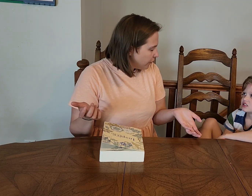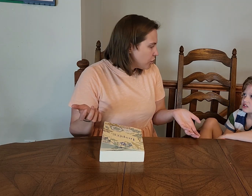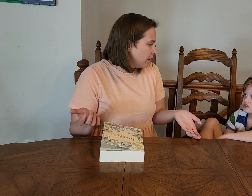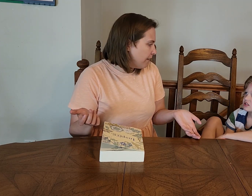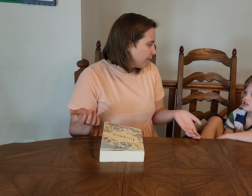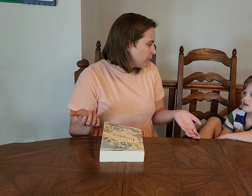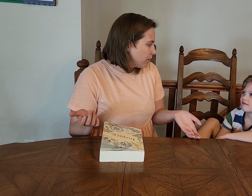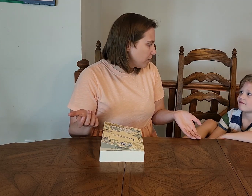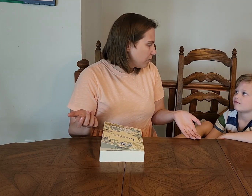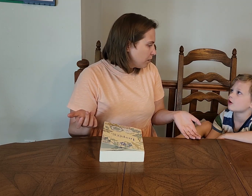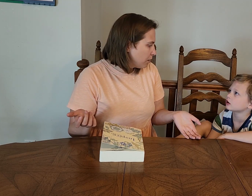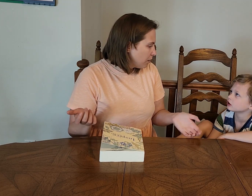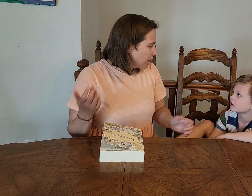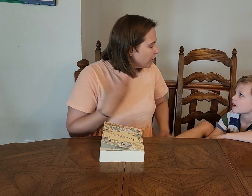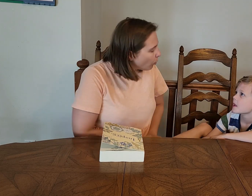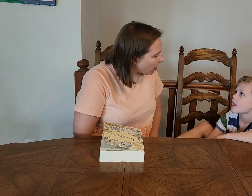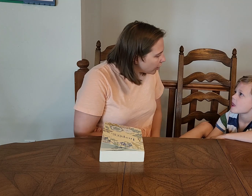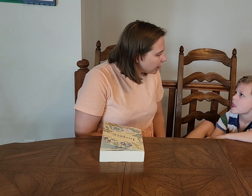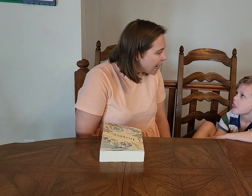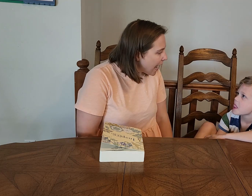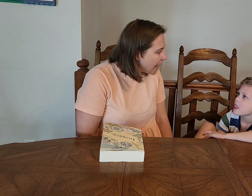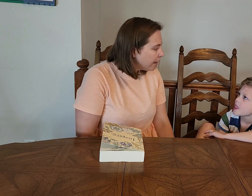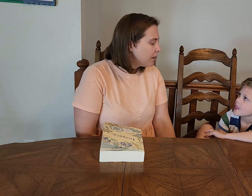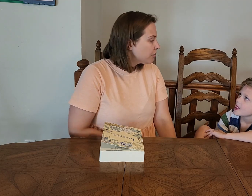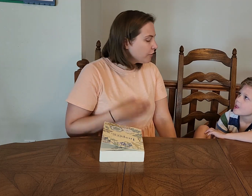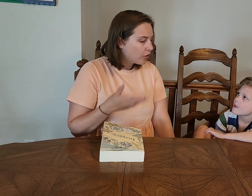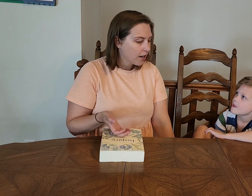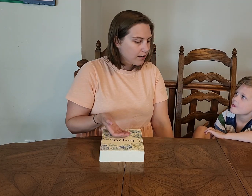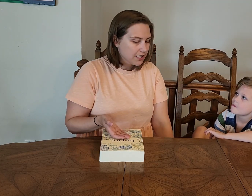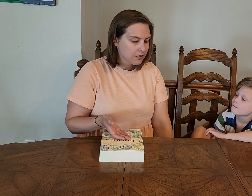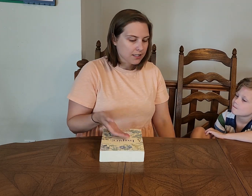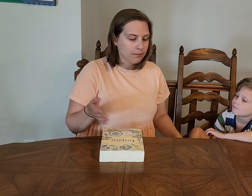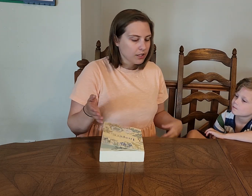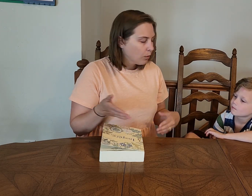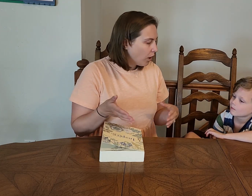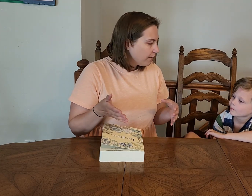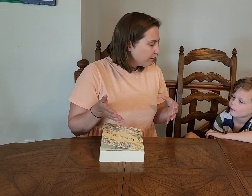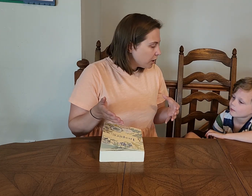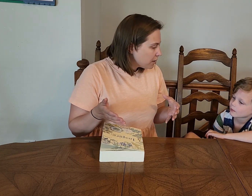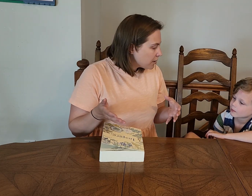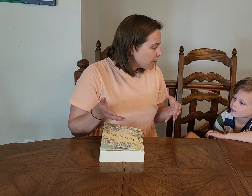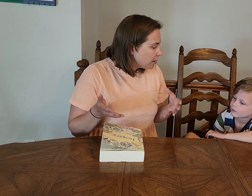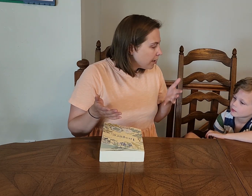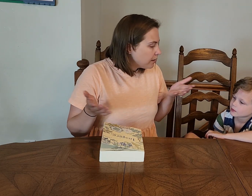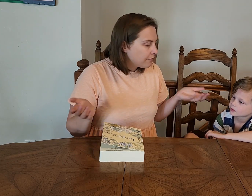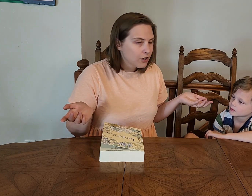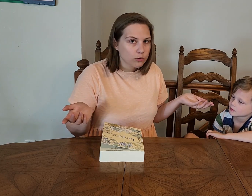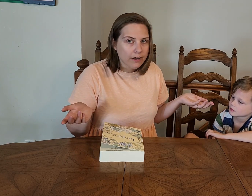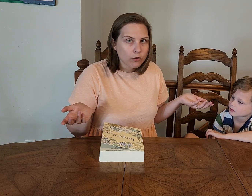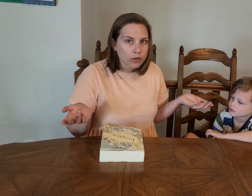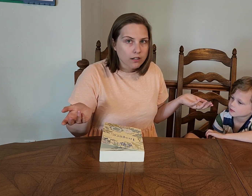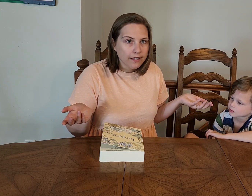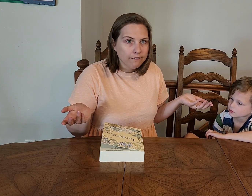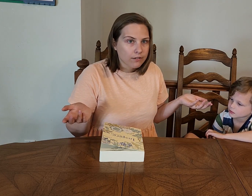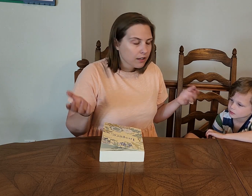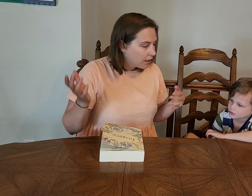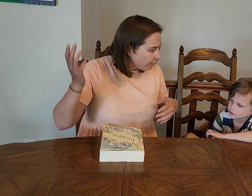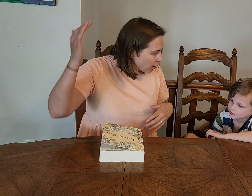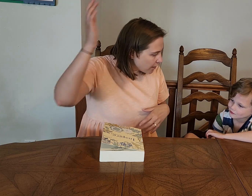Where do fish live? Water. In the water, yeah. So if God didn't separate the water first, then the fish would have nowhere to live. If God